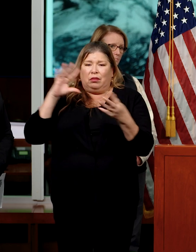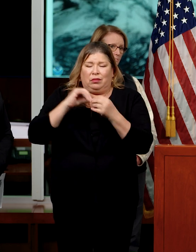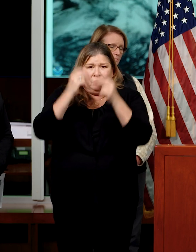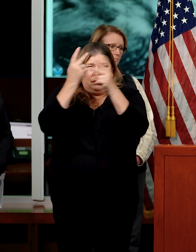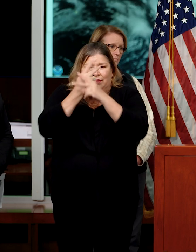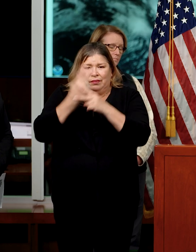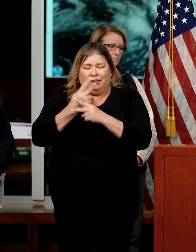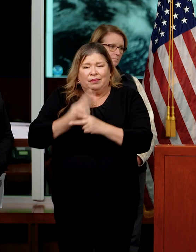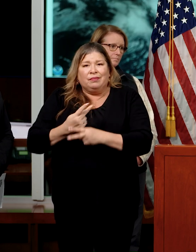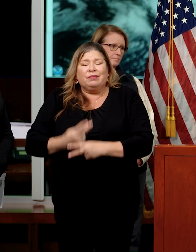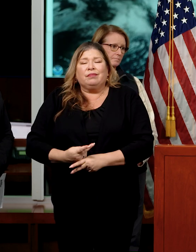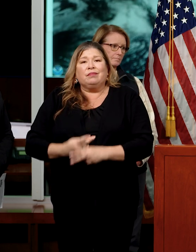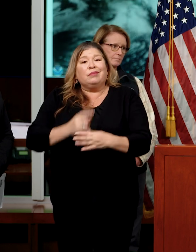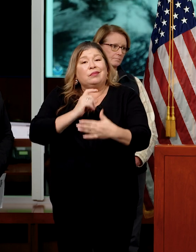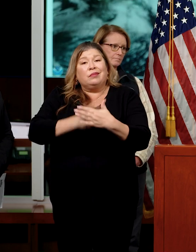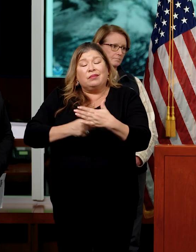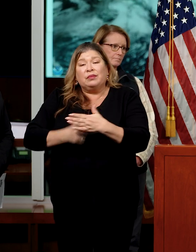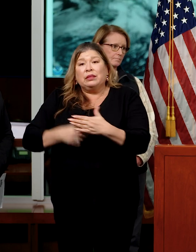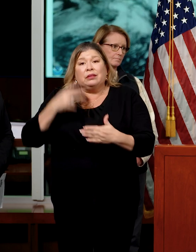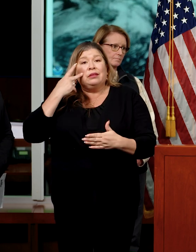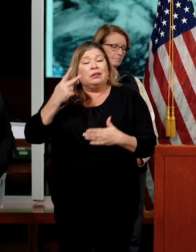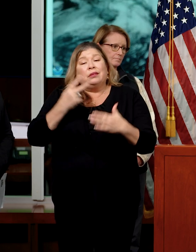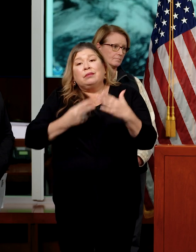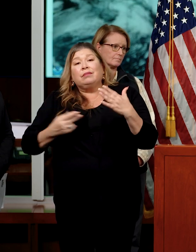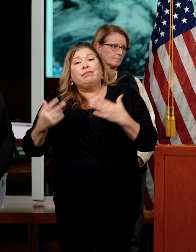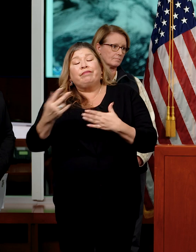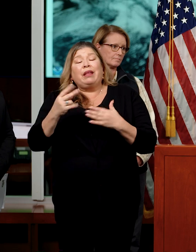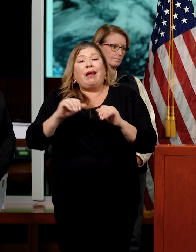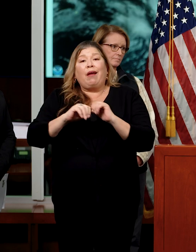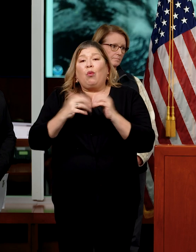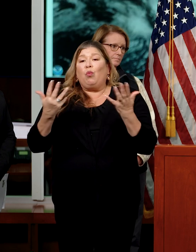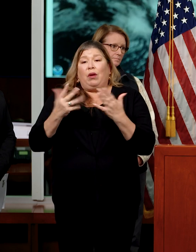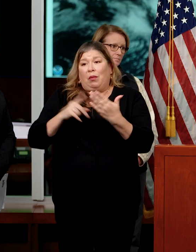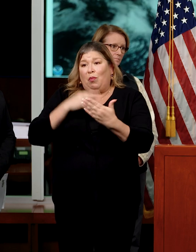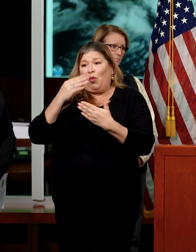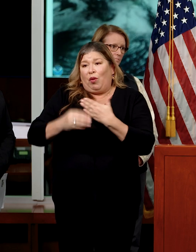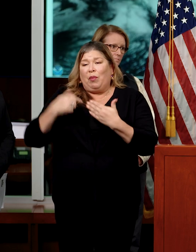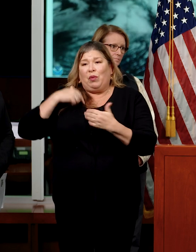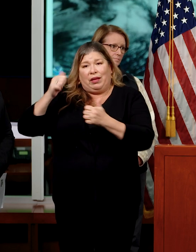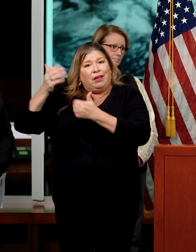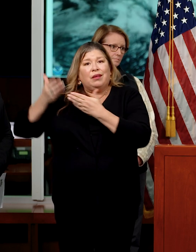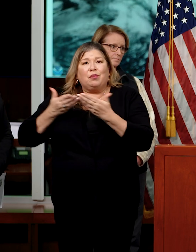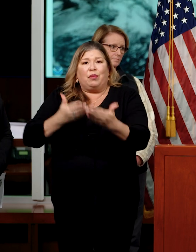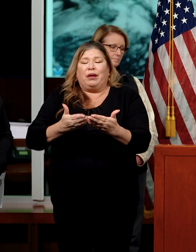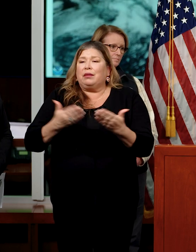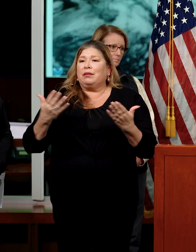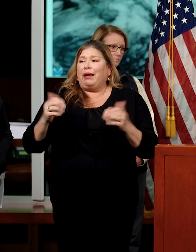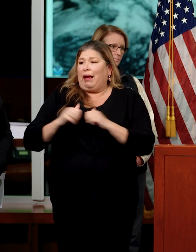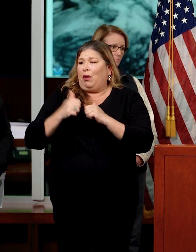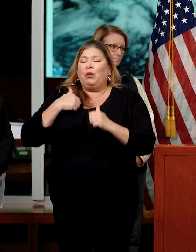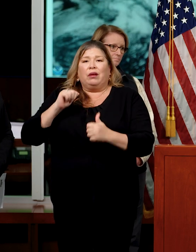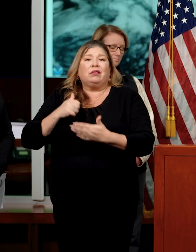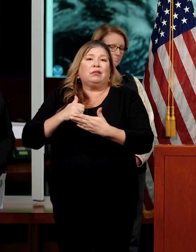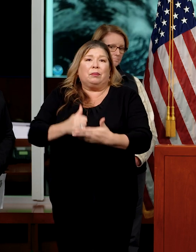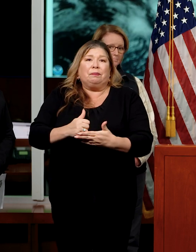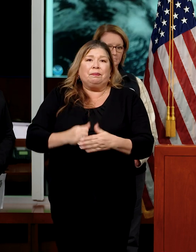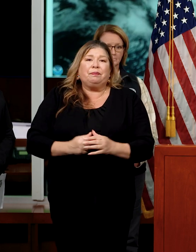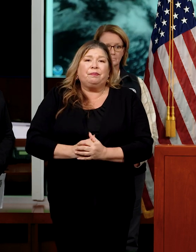information to look and see exactly what programs need to be brought to bear and what resources we can provide.